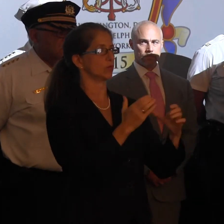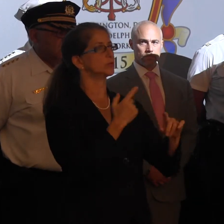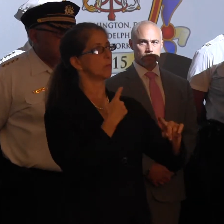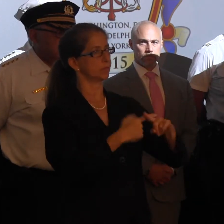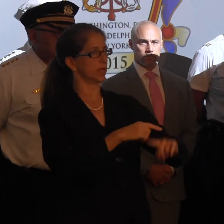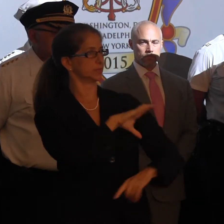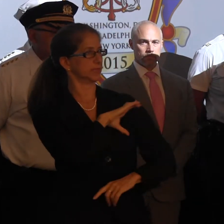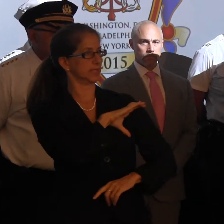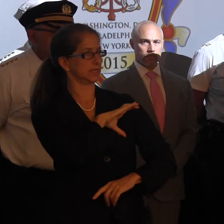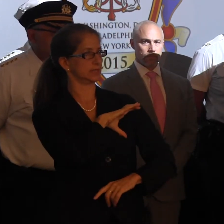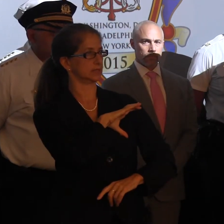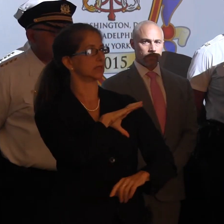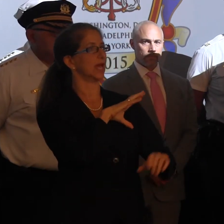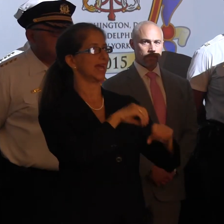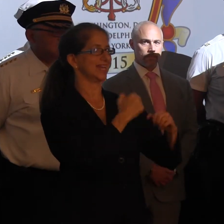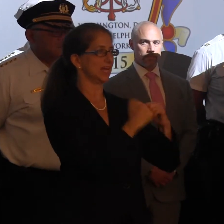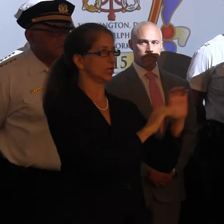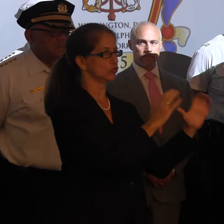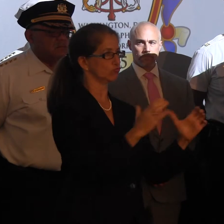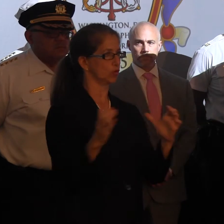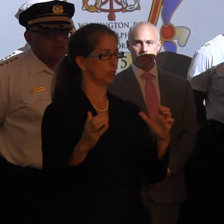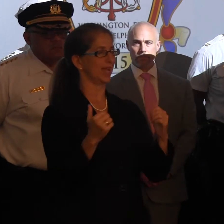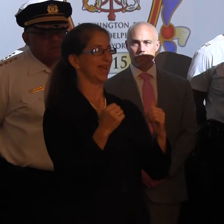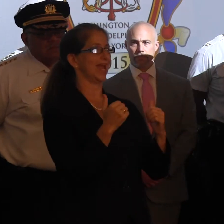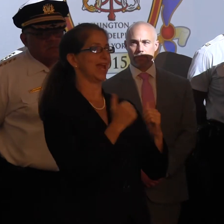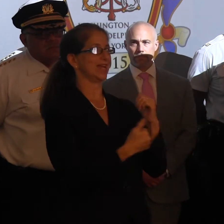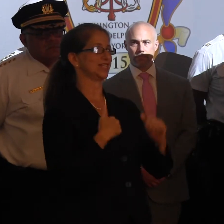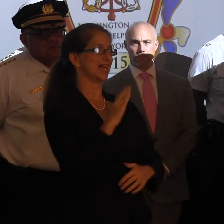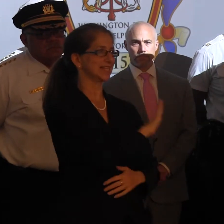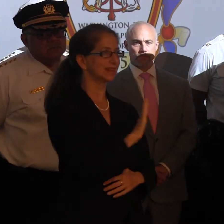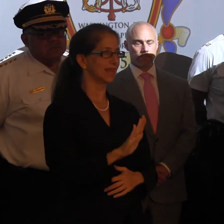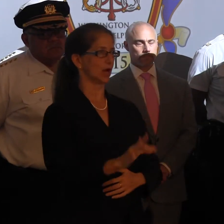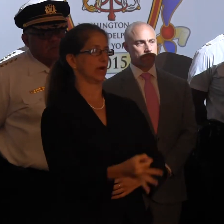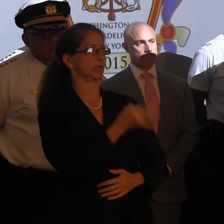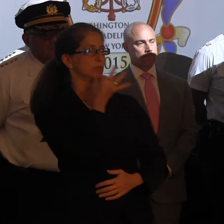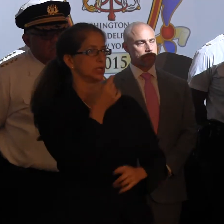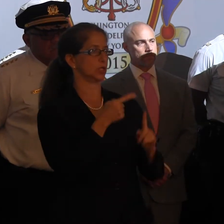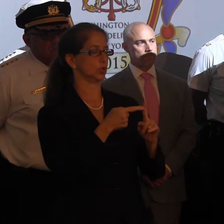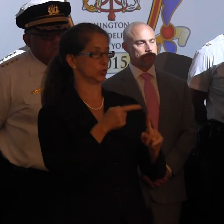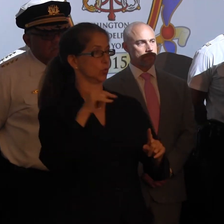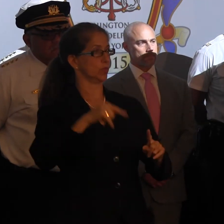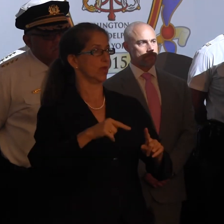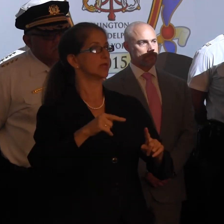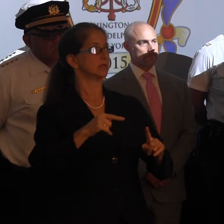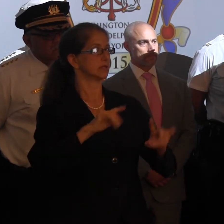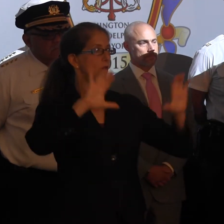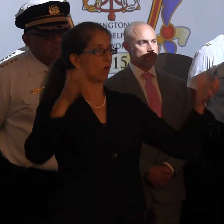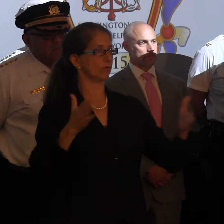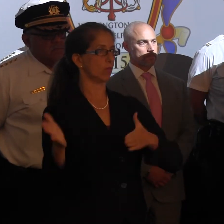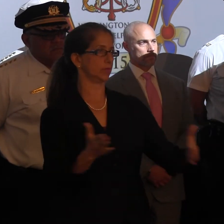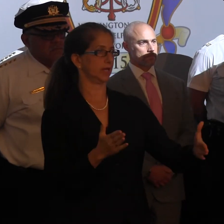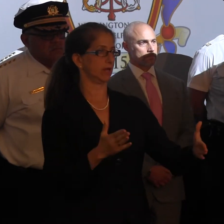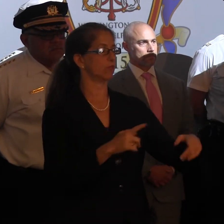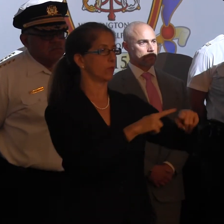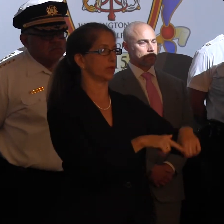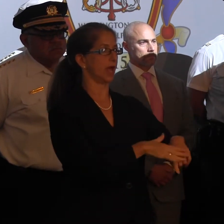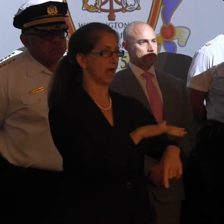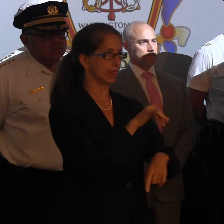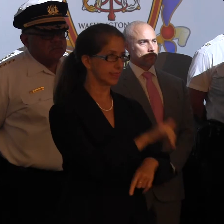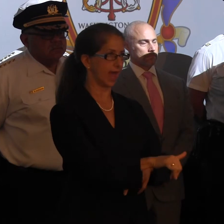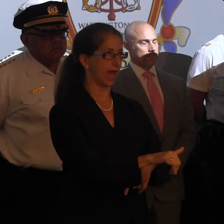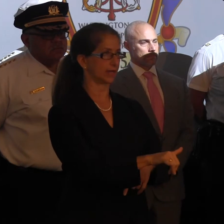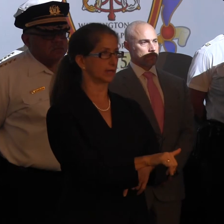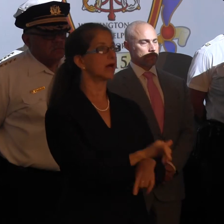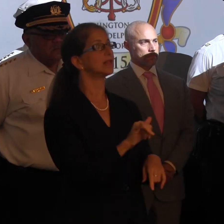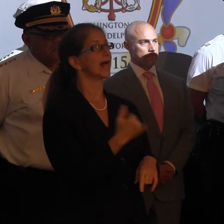enforcement entities. And each brings expertise to this plan. And we rely on that expertise, as we certainly have here